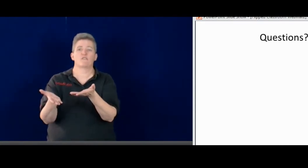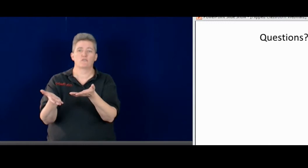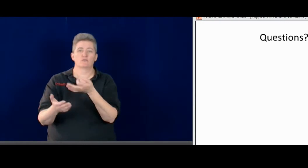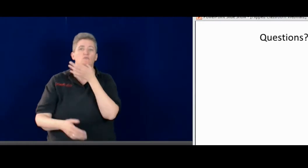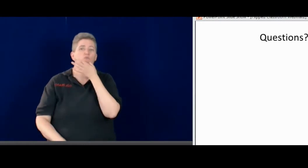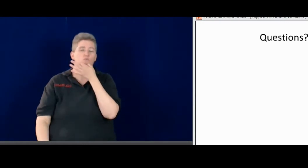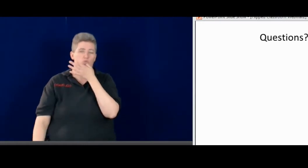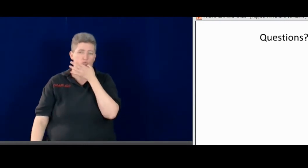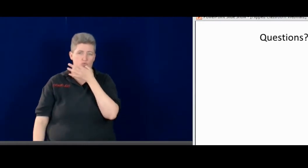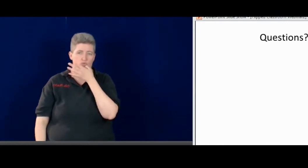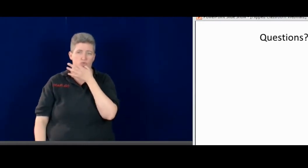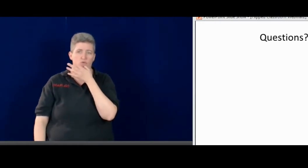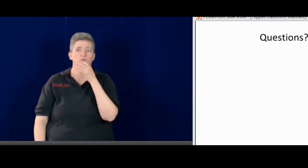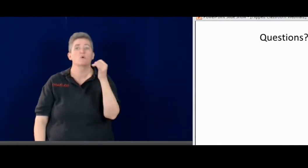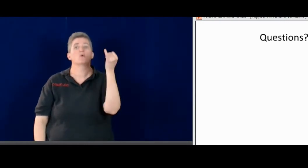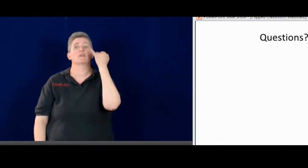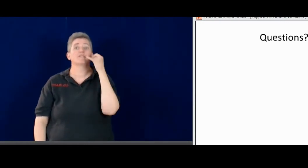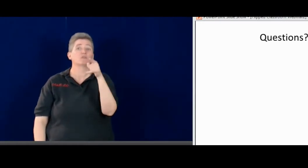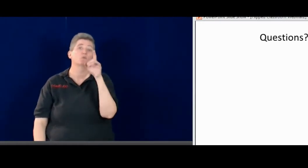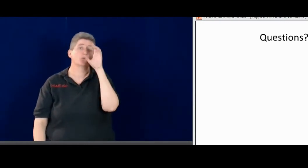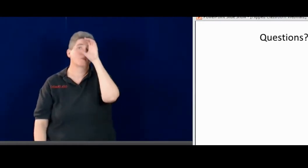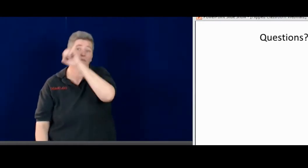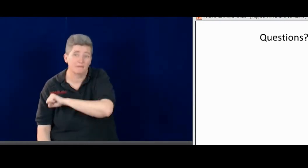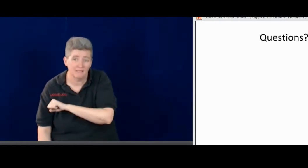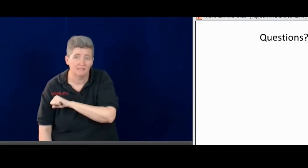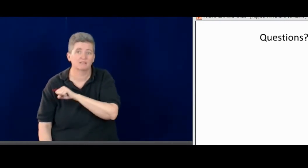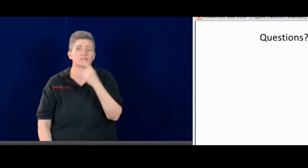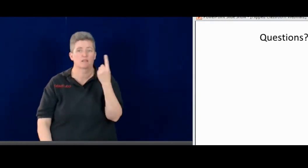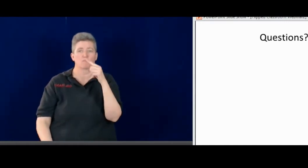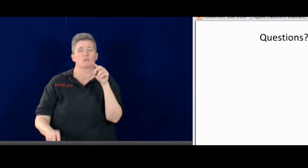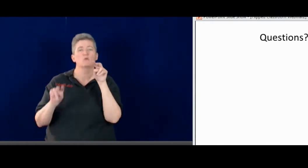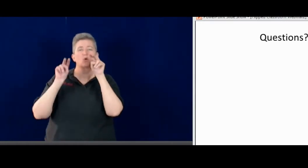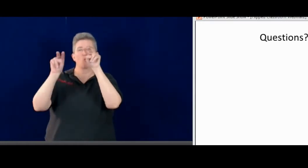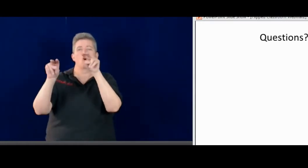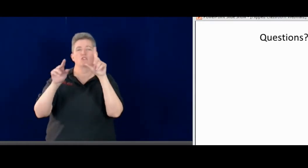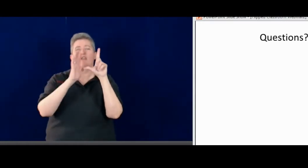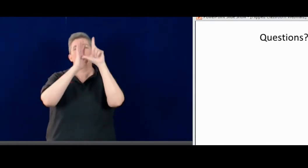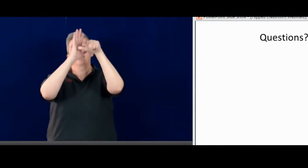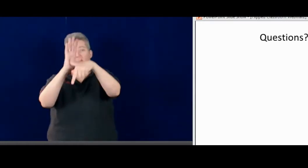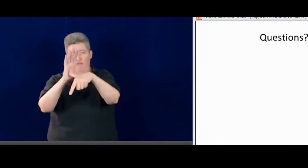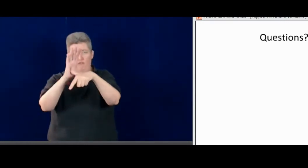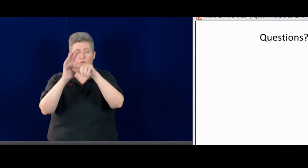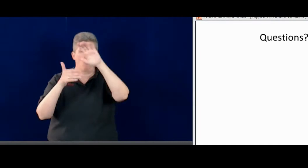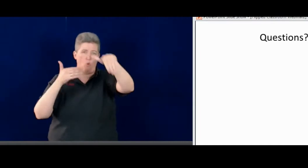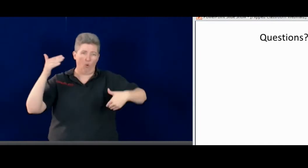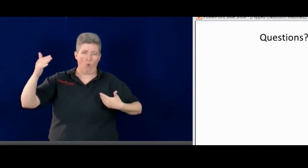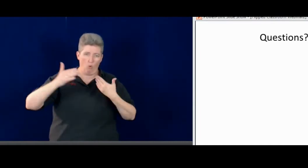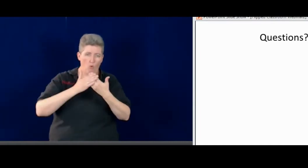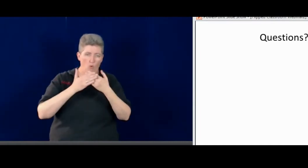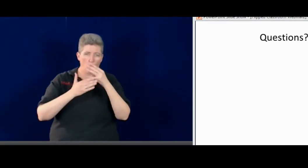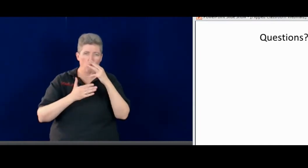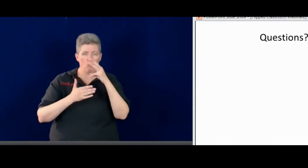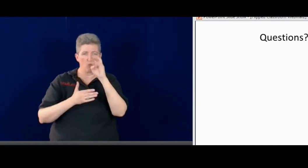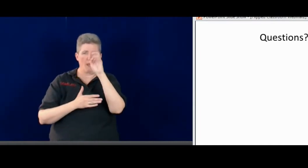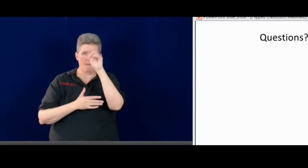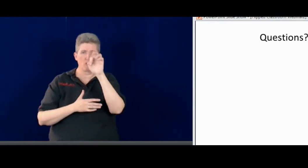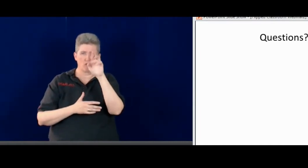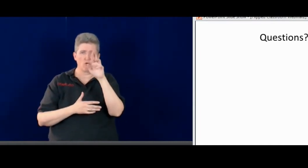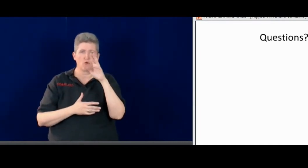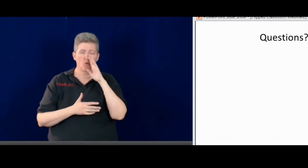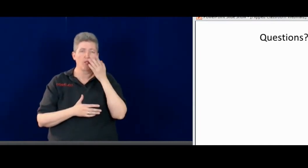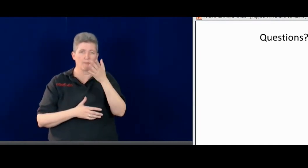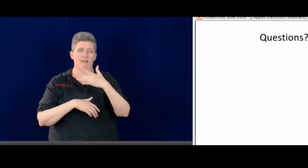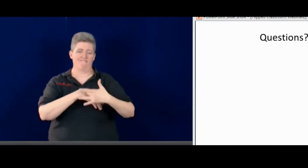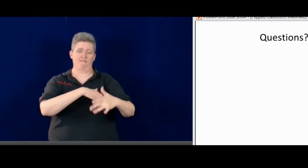But the video will be there soon. So if you missed any part of this, you can watch the